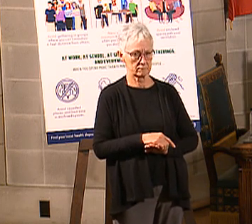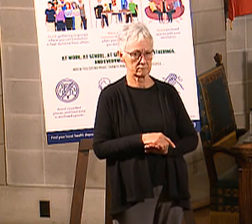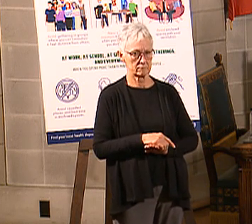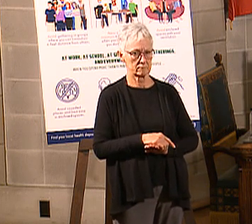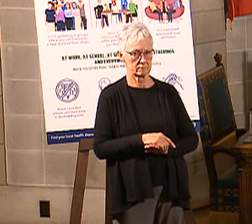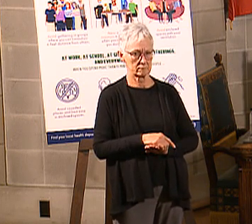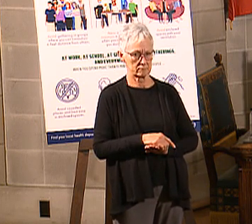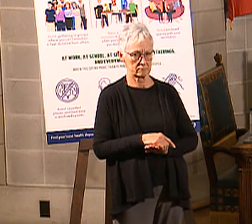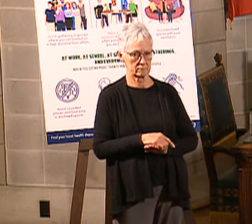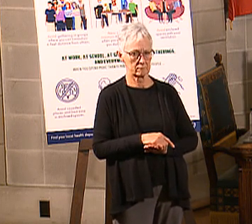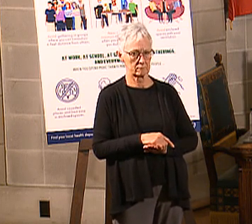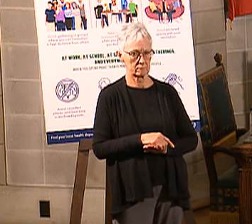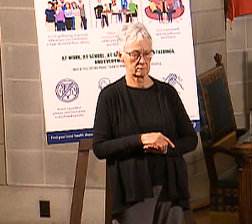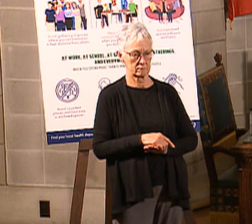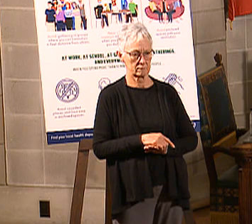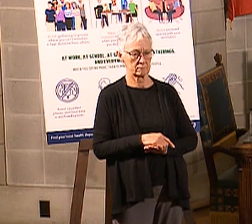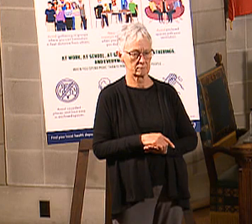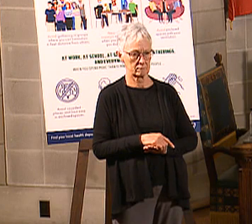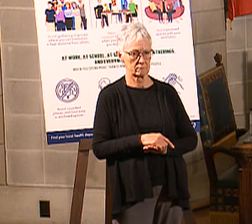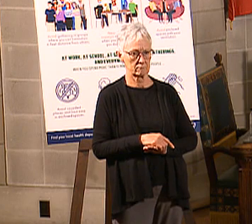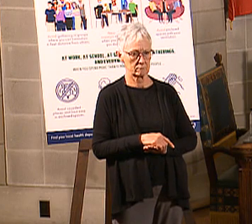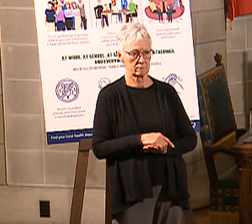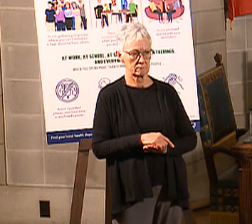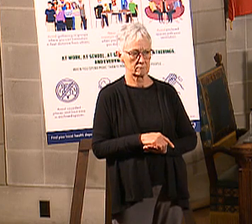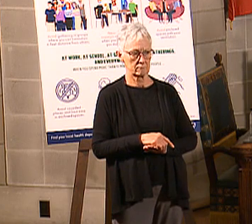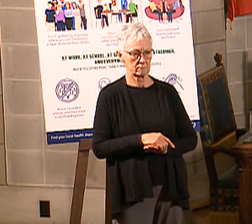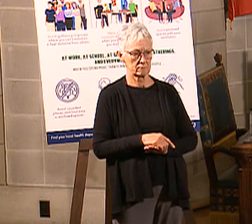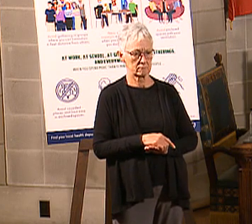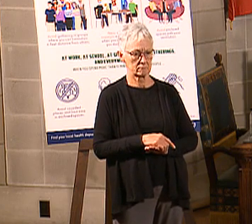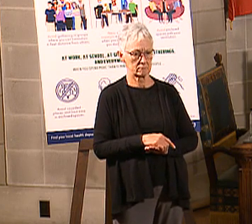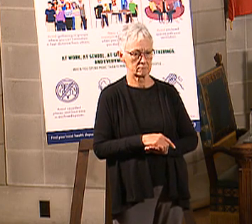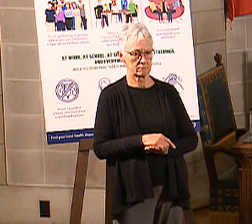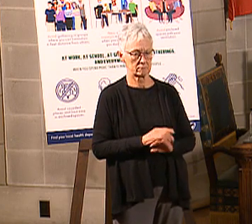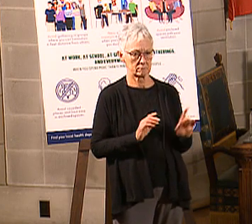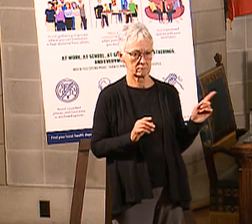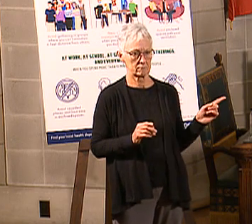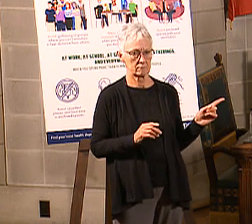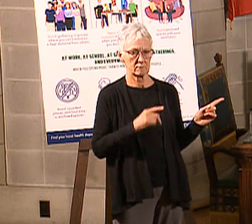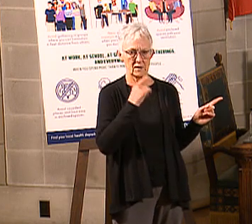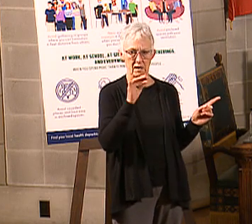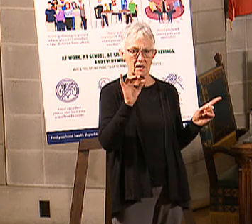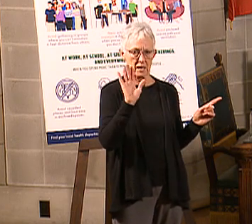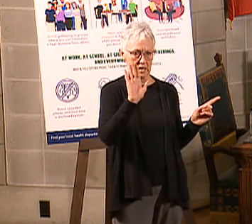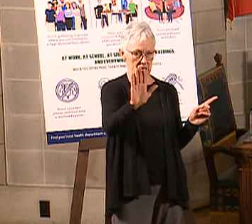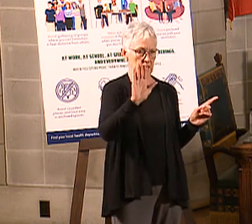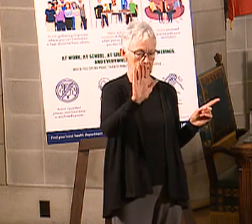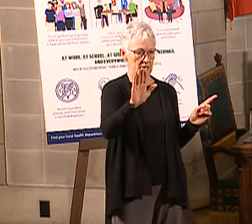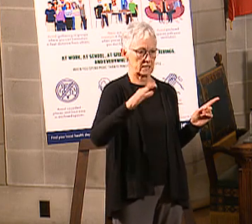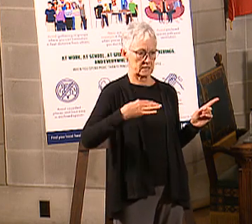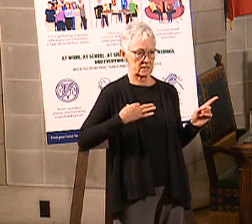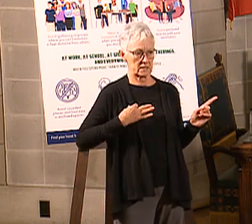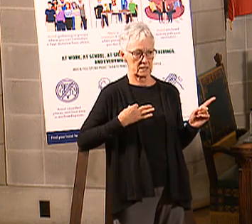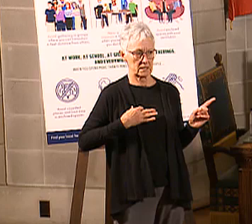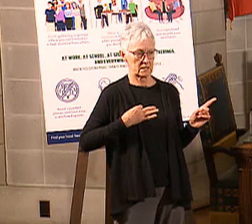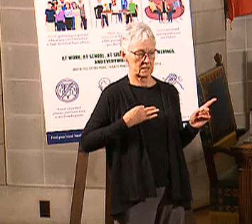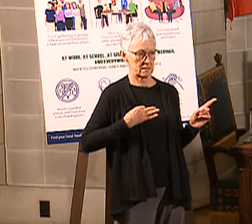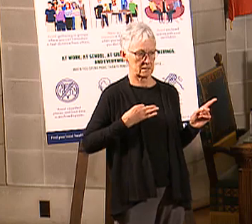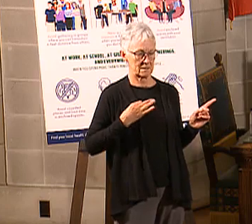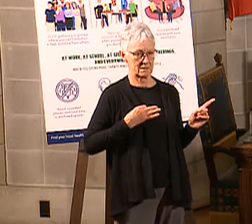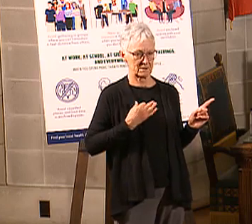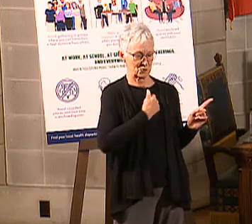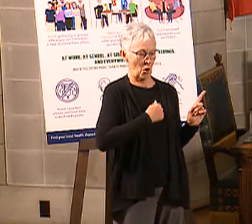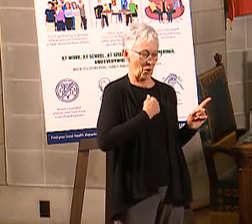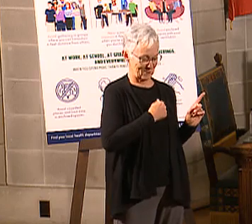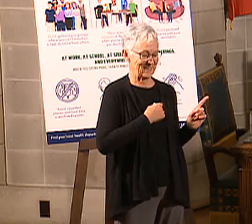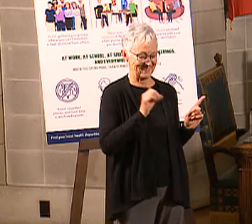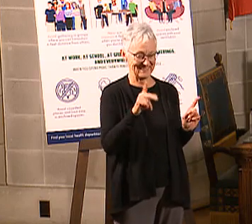some of us actually little kids, all that kind of stuff. Sure. So we have, so that would be an example of volunteering. I repeat the question. Oh, thank you. Sorry, Governor.